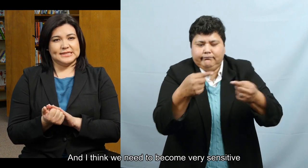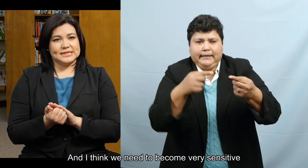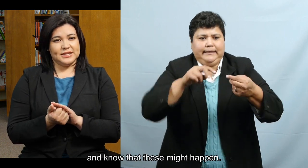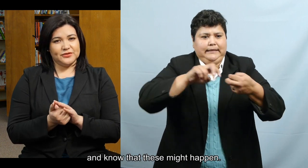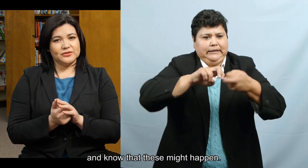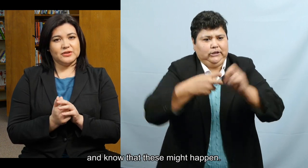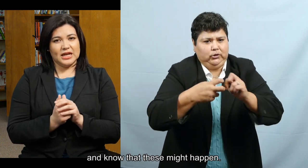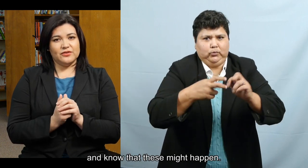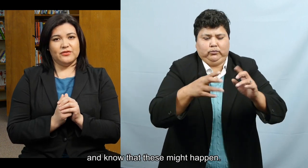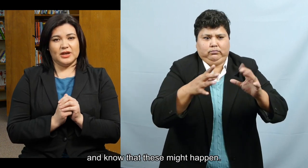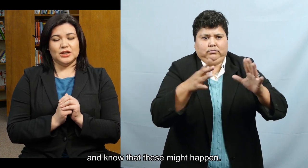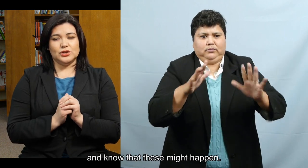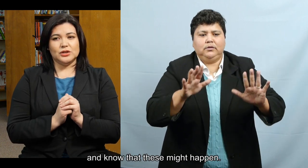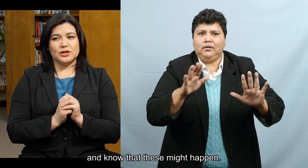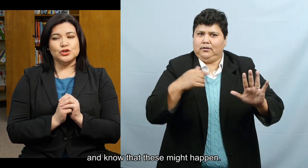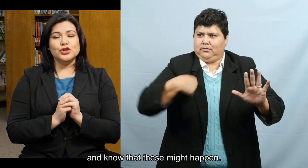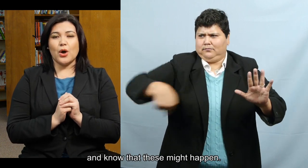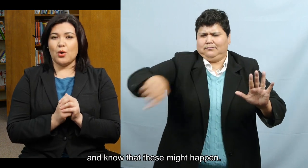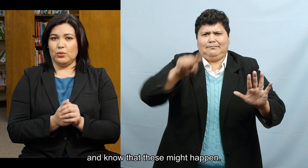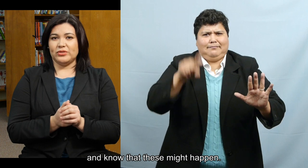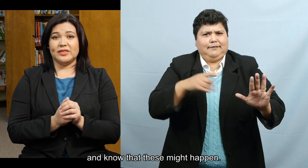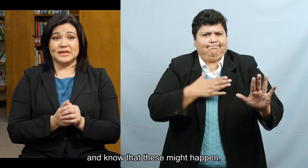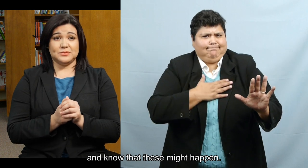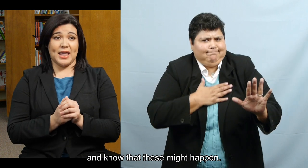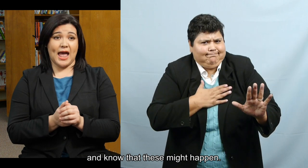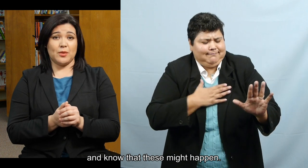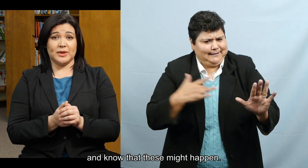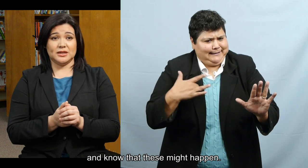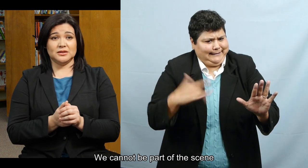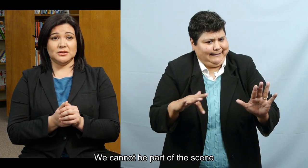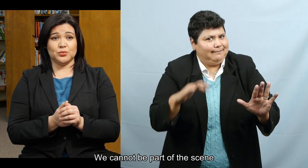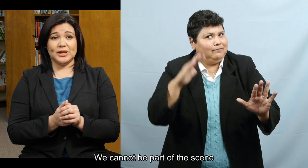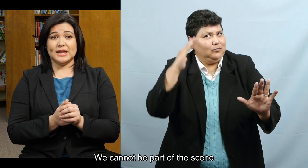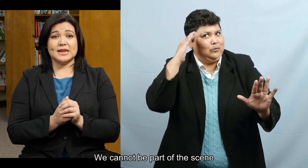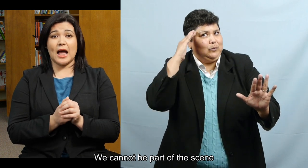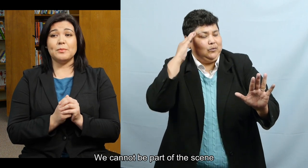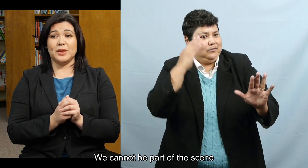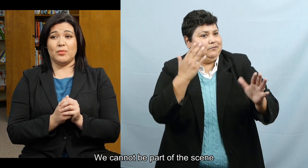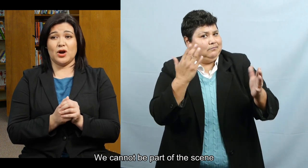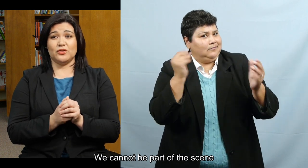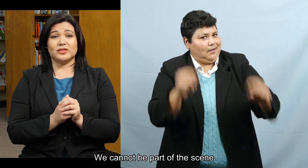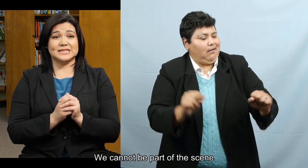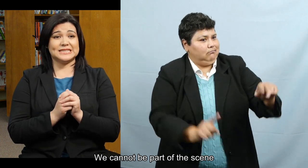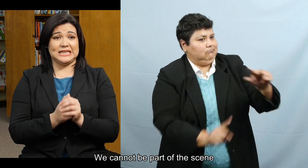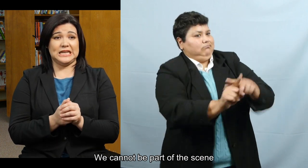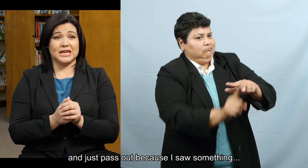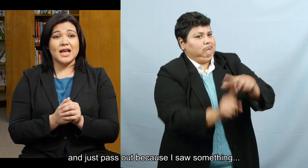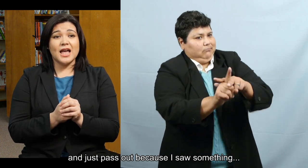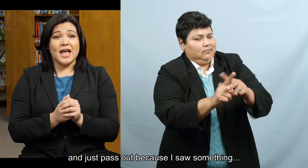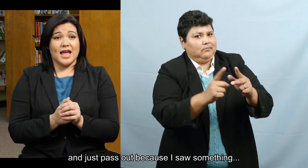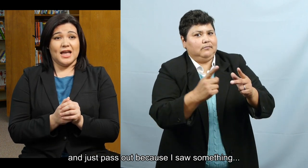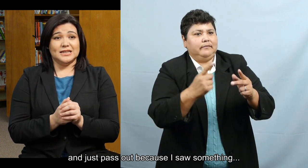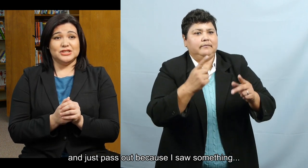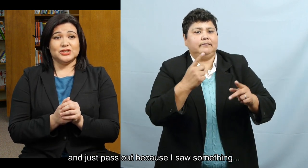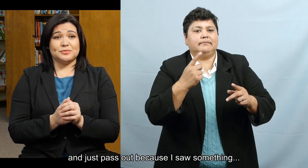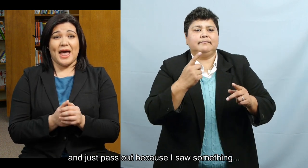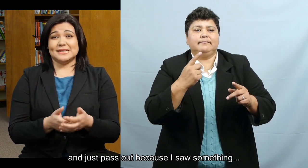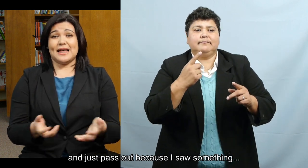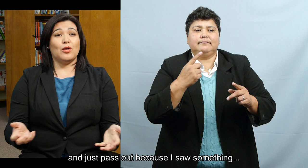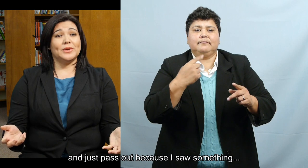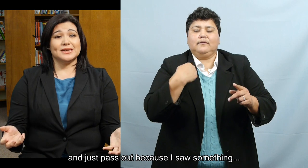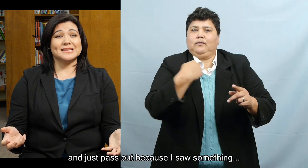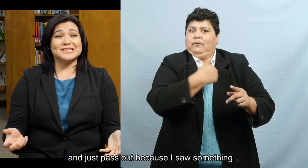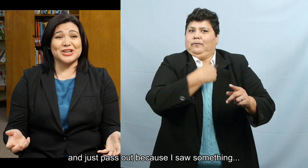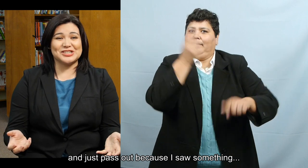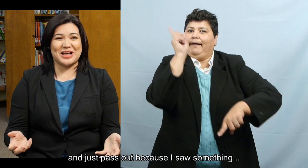very sensitive. And know that this might happen. We cannot be part of the scene. And just